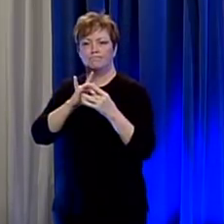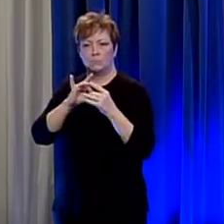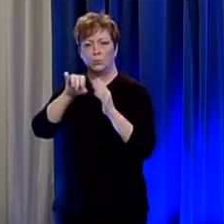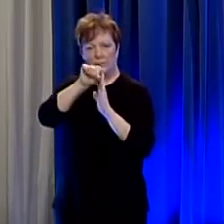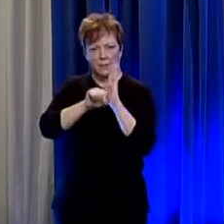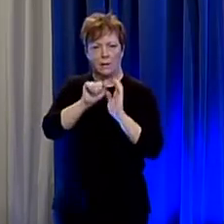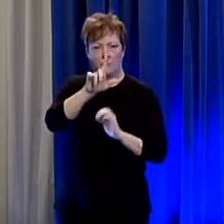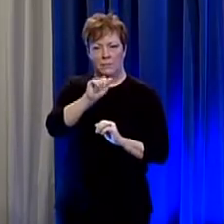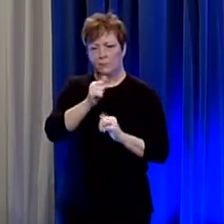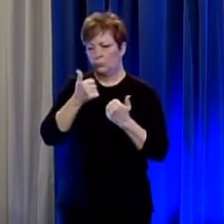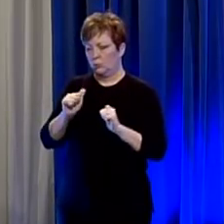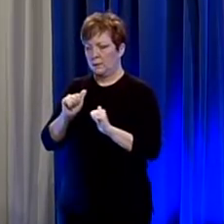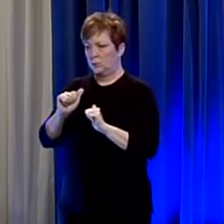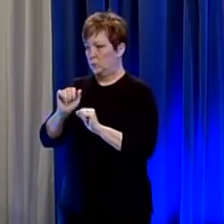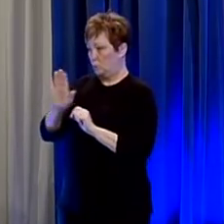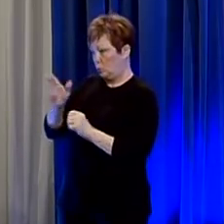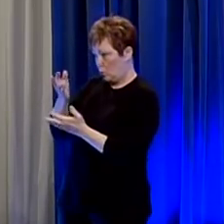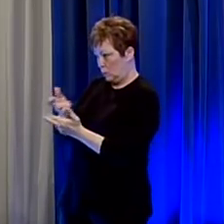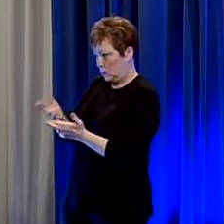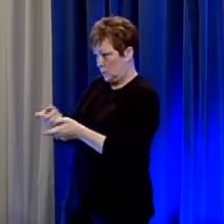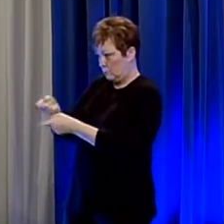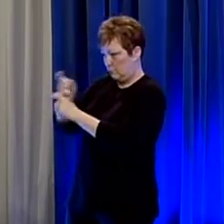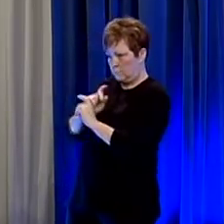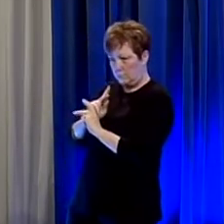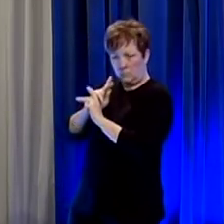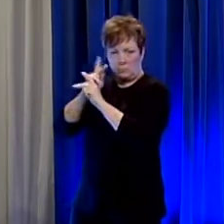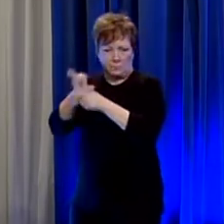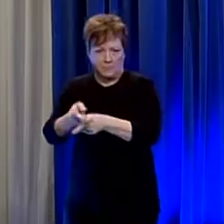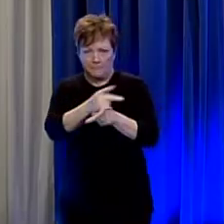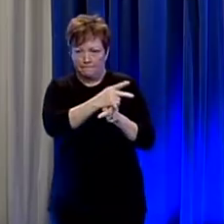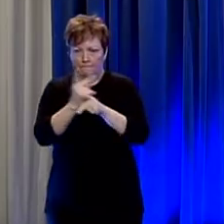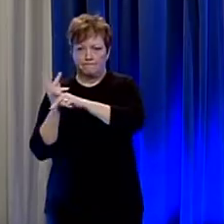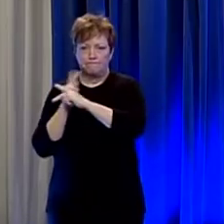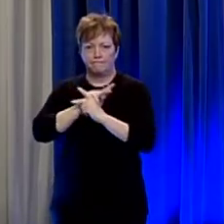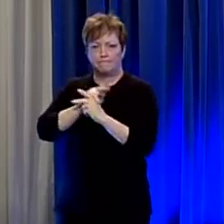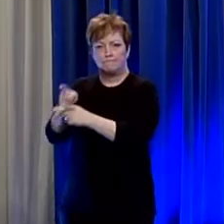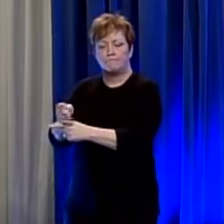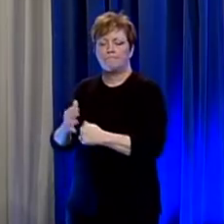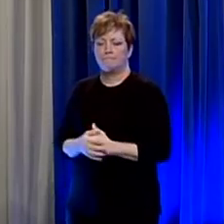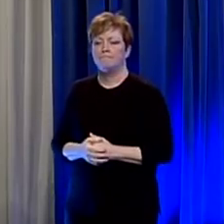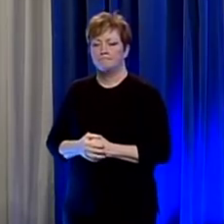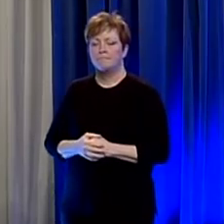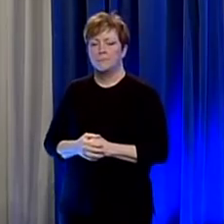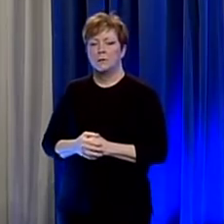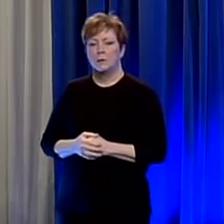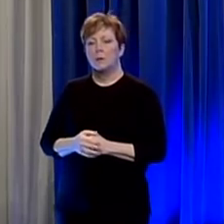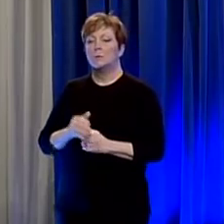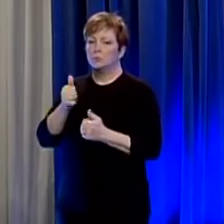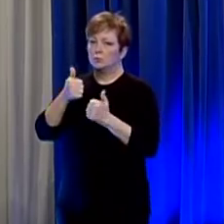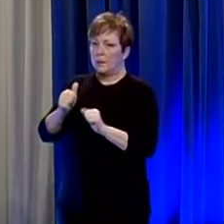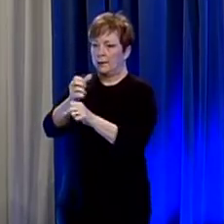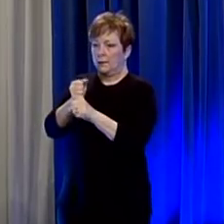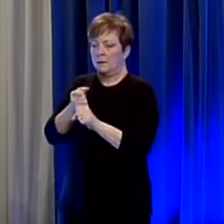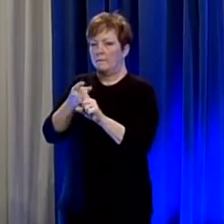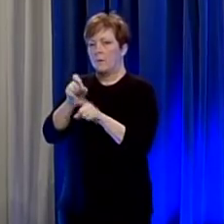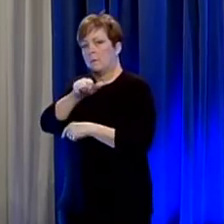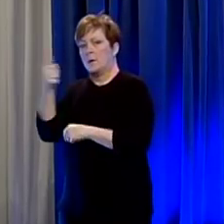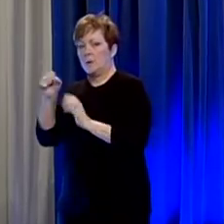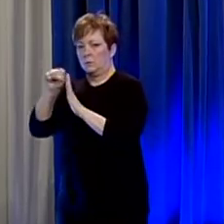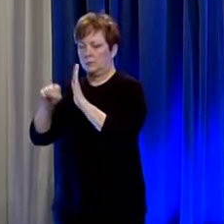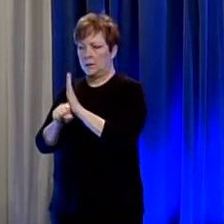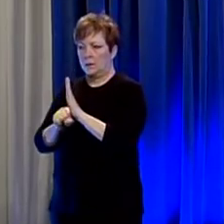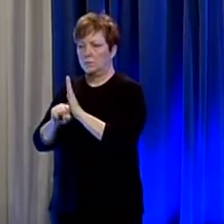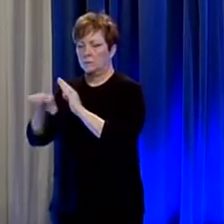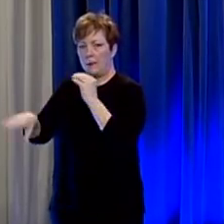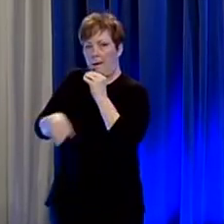that is looking for the possibility of additional ventilators that could come from out of state to add to our current supply so while we do not have a